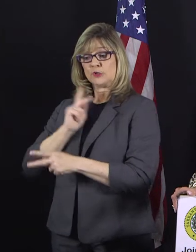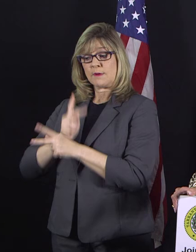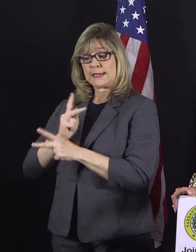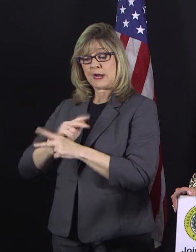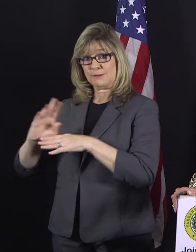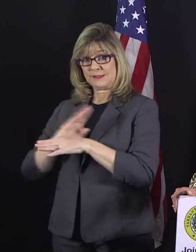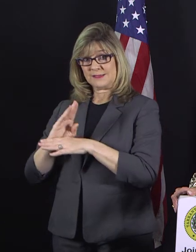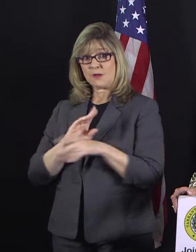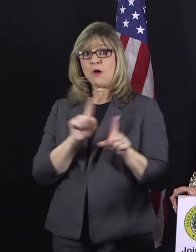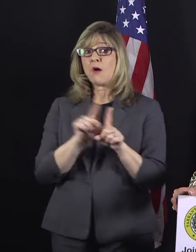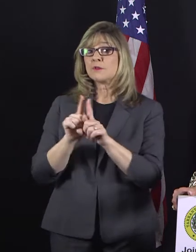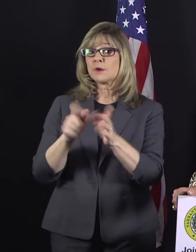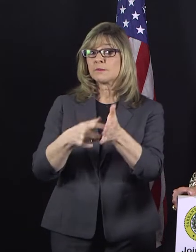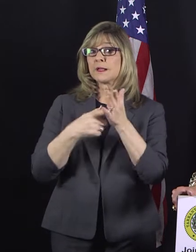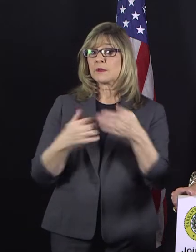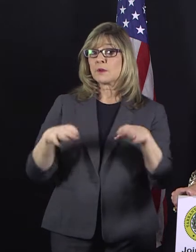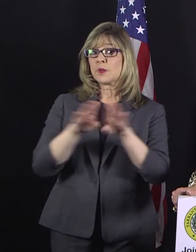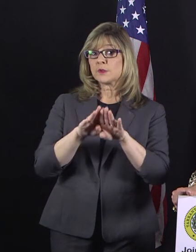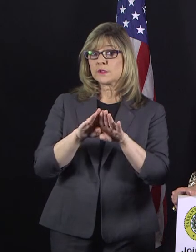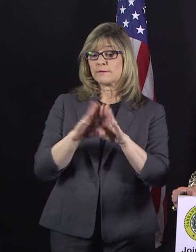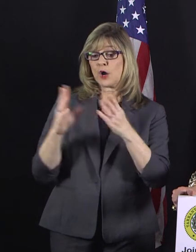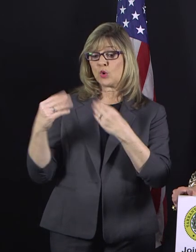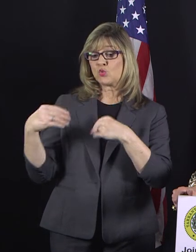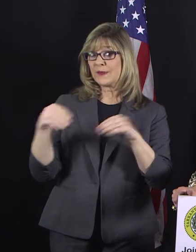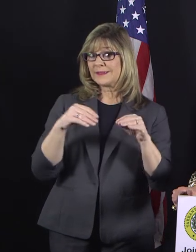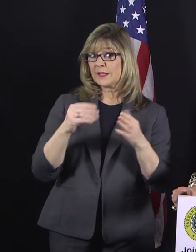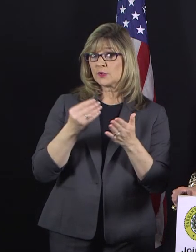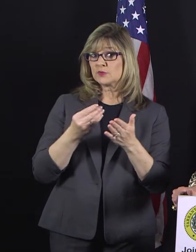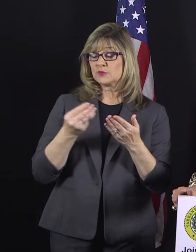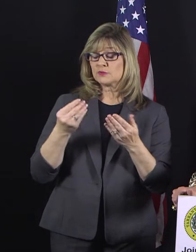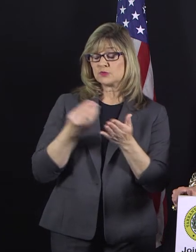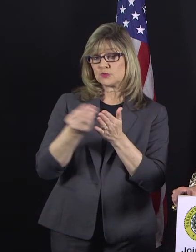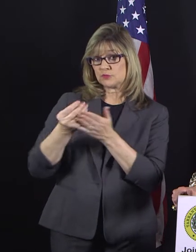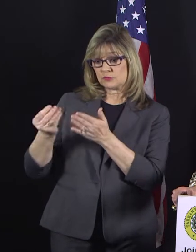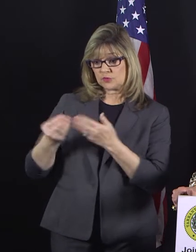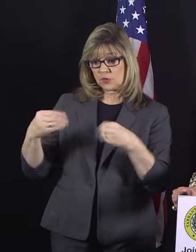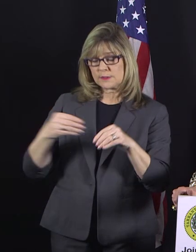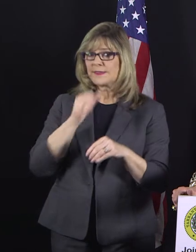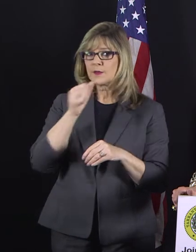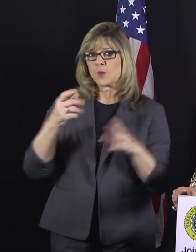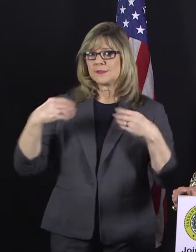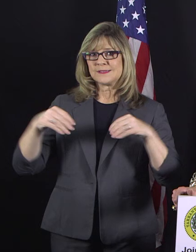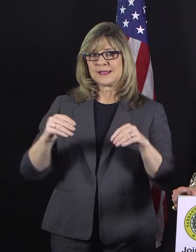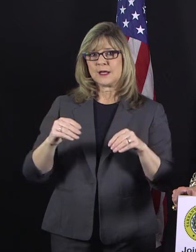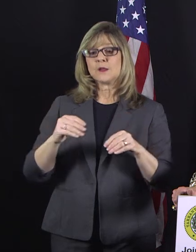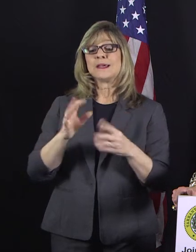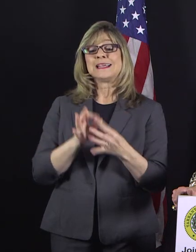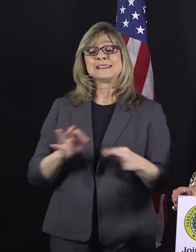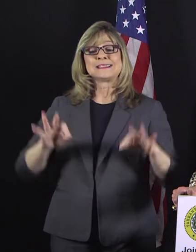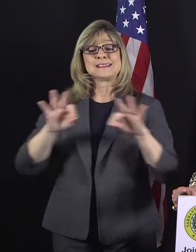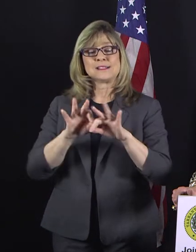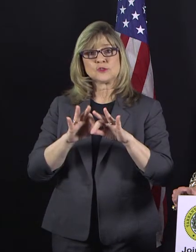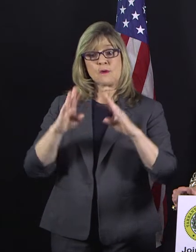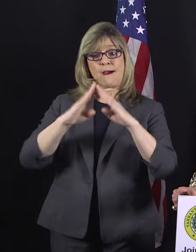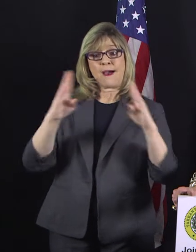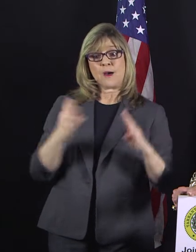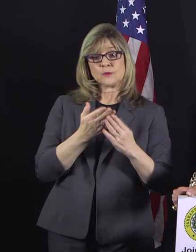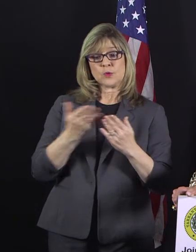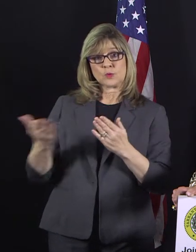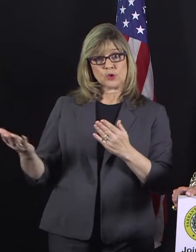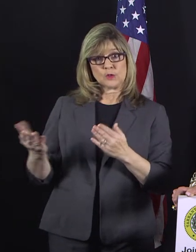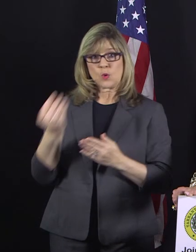also mandating the closure of retail stores that do not sell essential household goods or groceries.